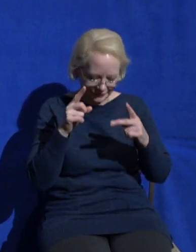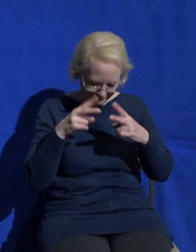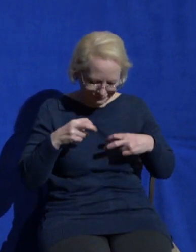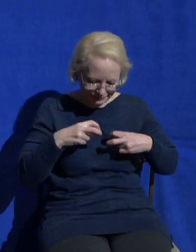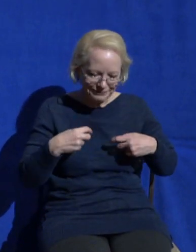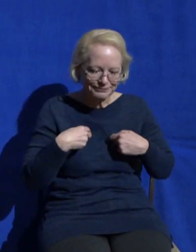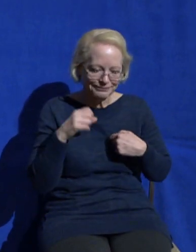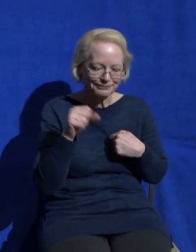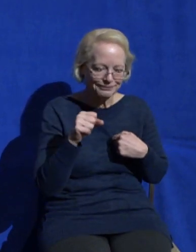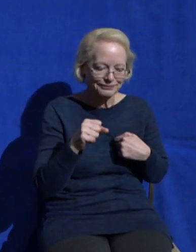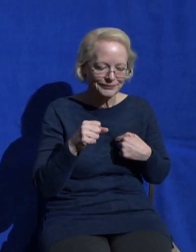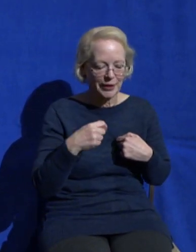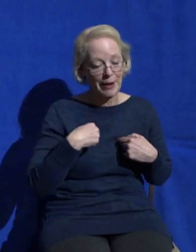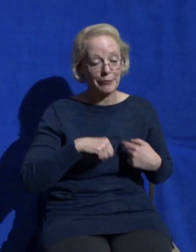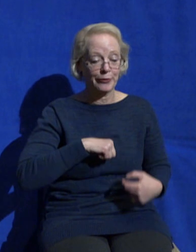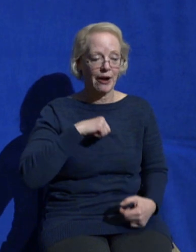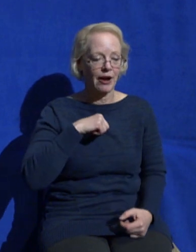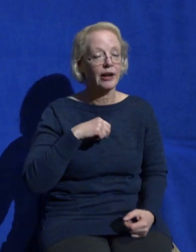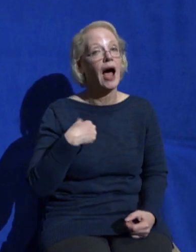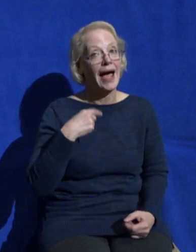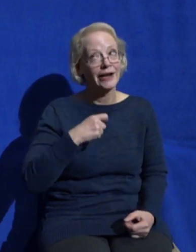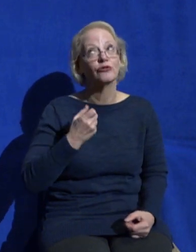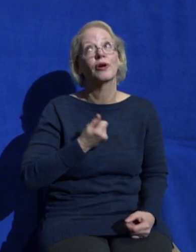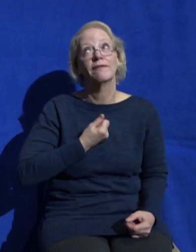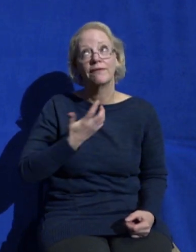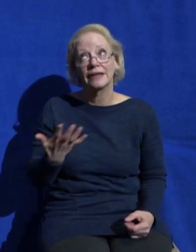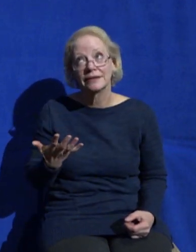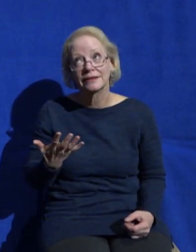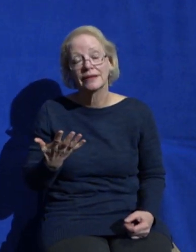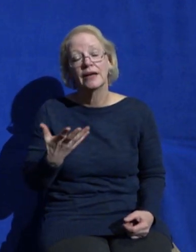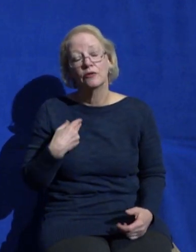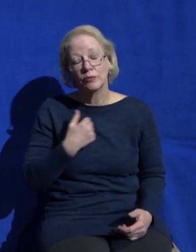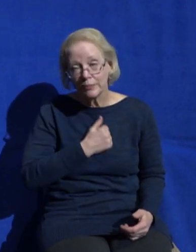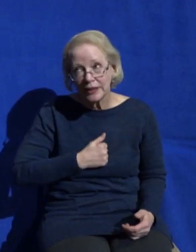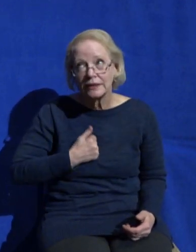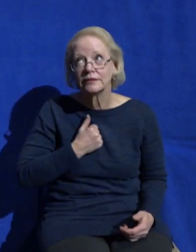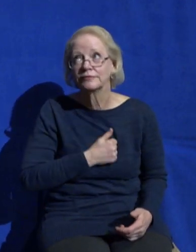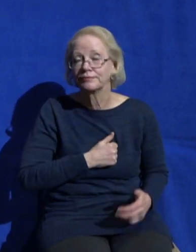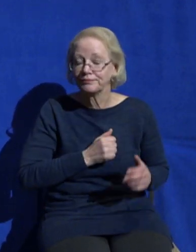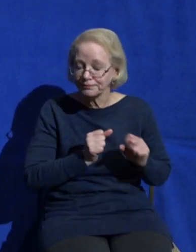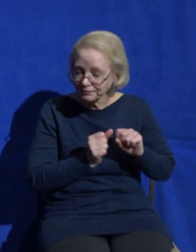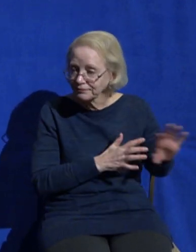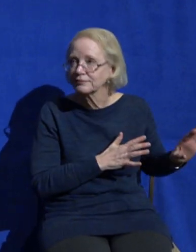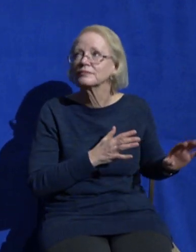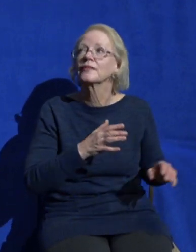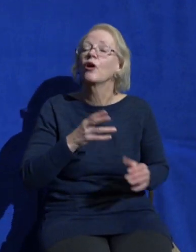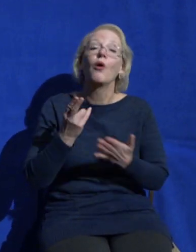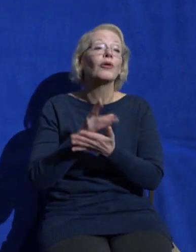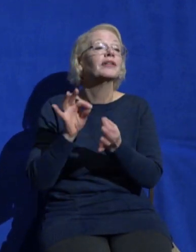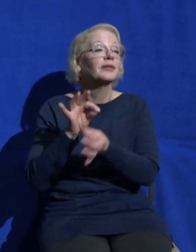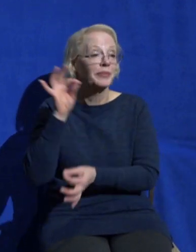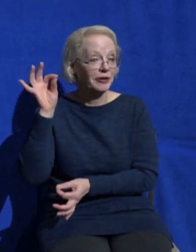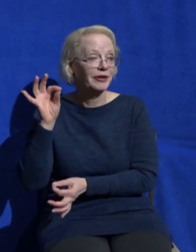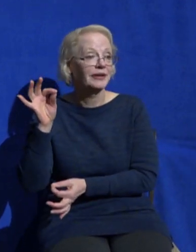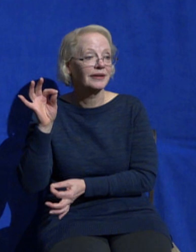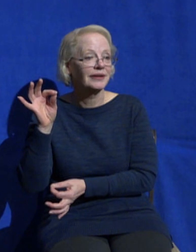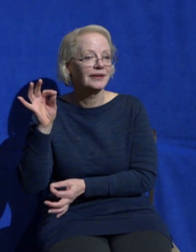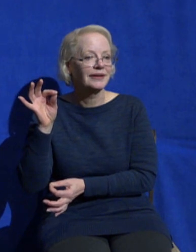and I had to confess that and repent from that Holy Spirit gave me an alignment he corrected